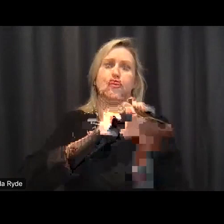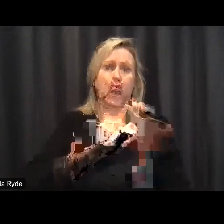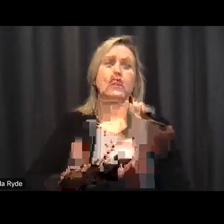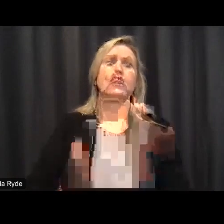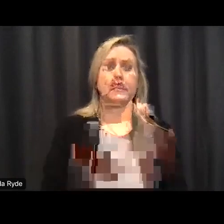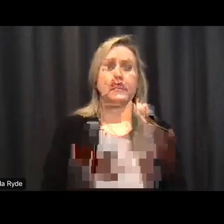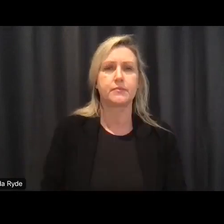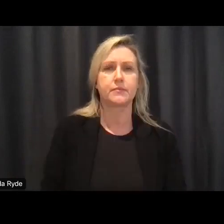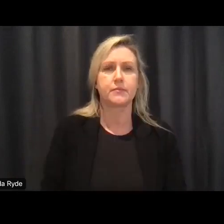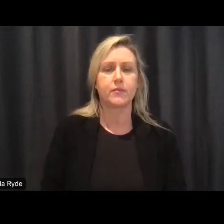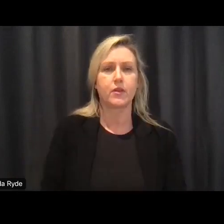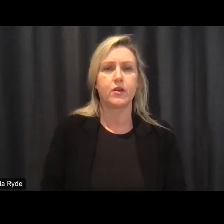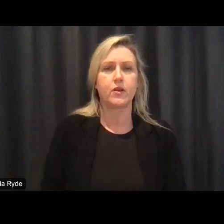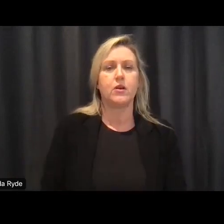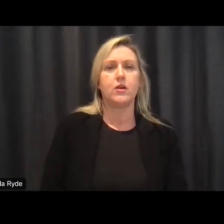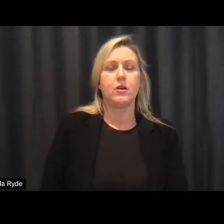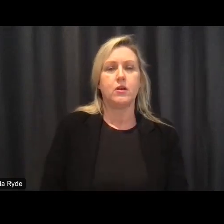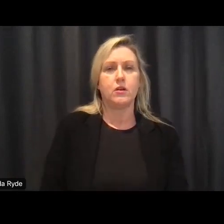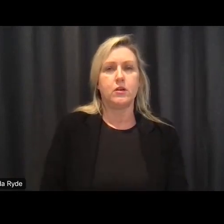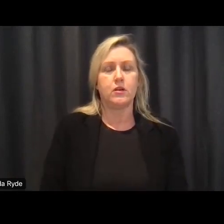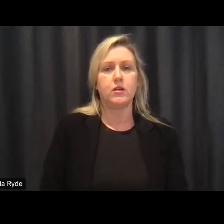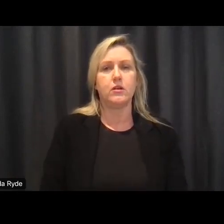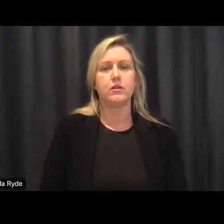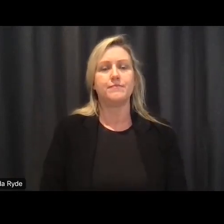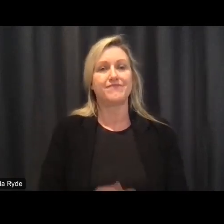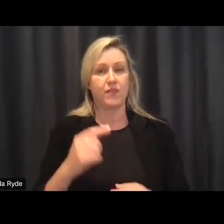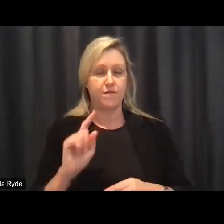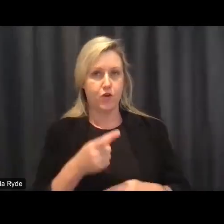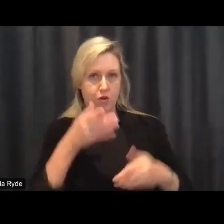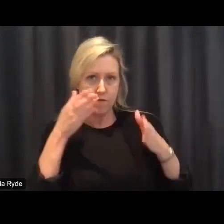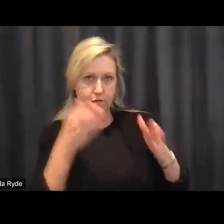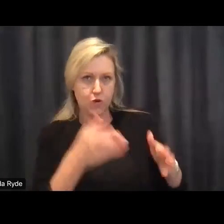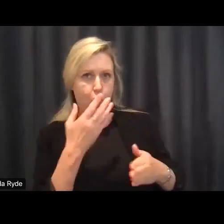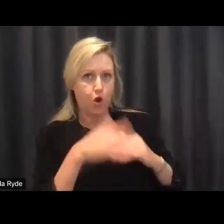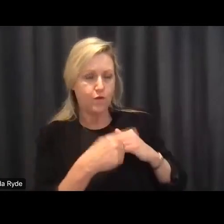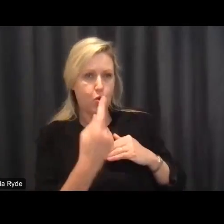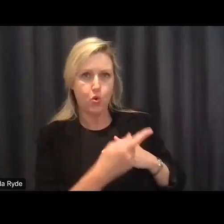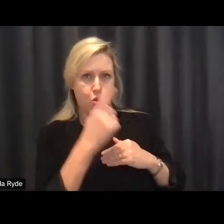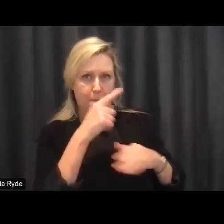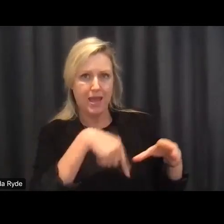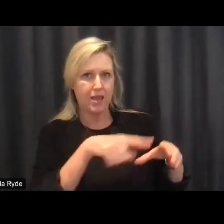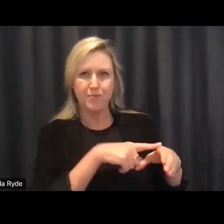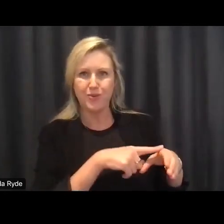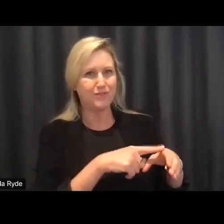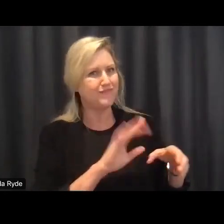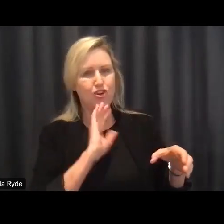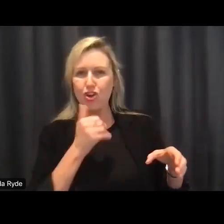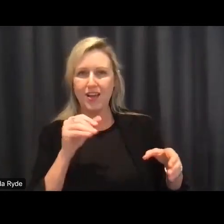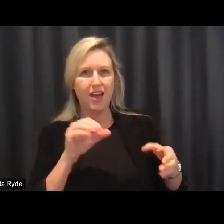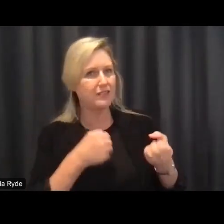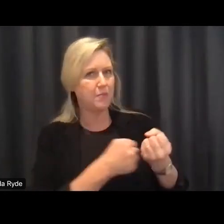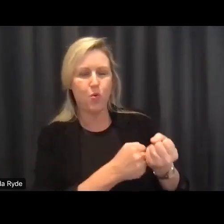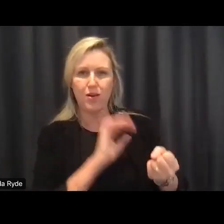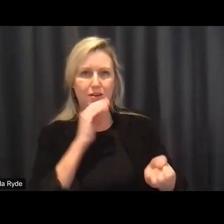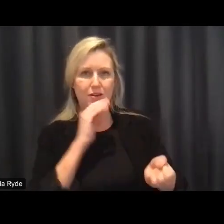with people who are poorly served by the scheme so we're going to work really closely for example